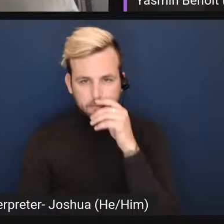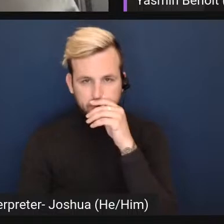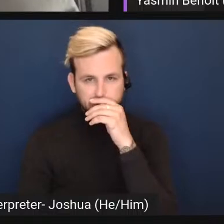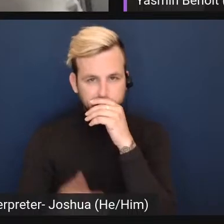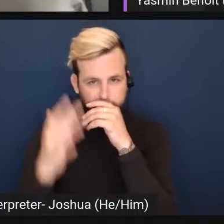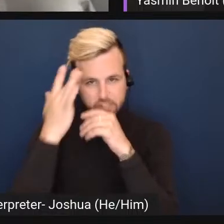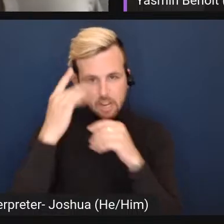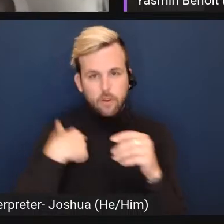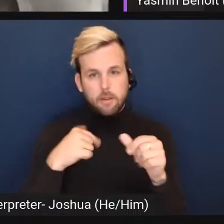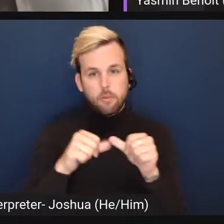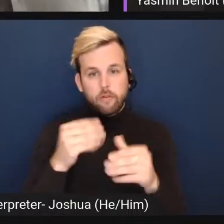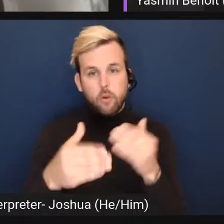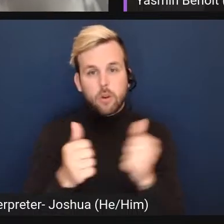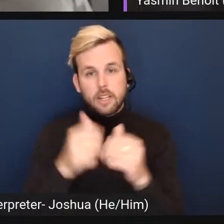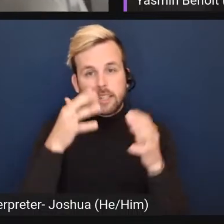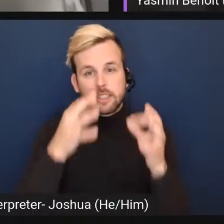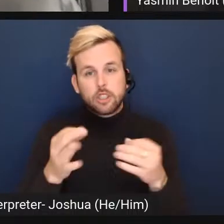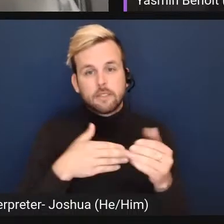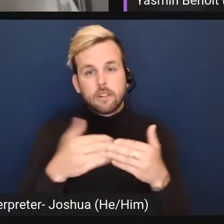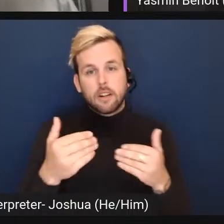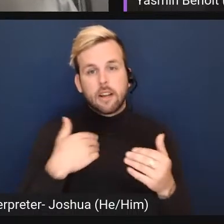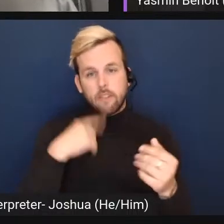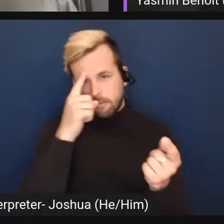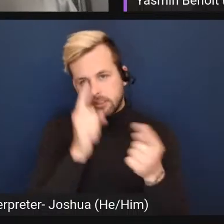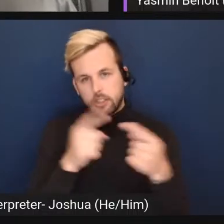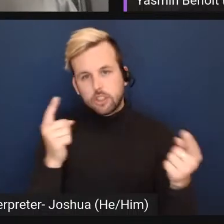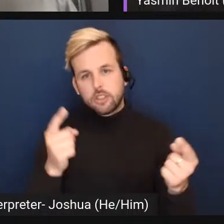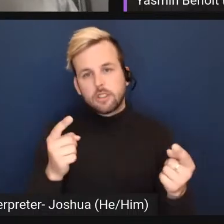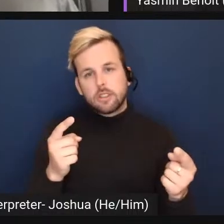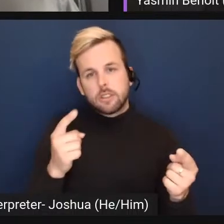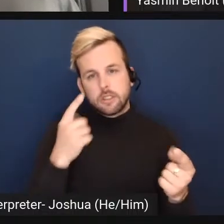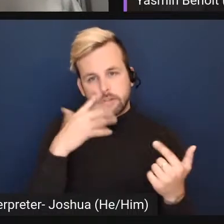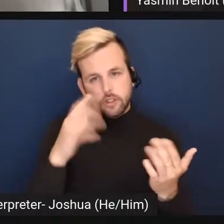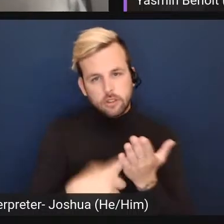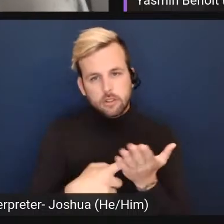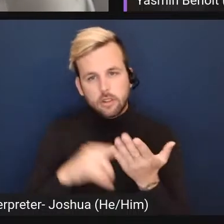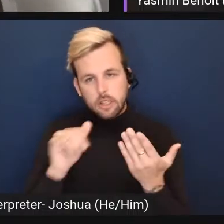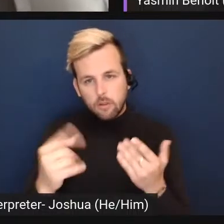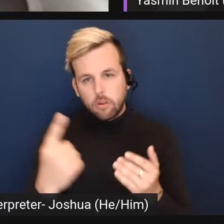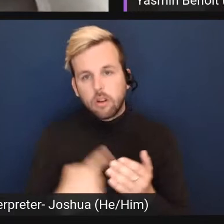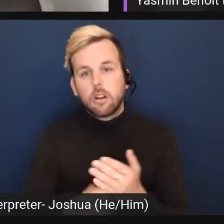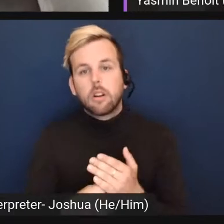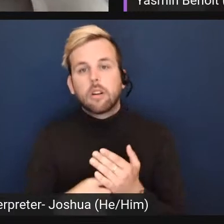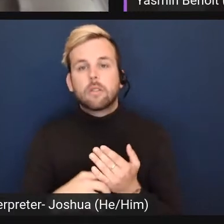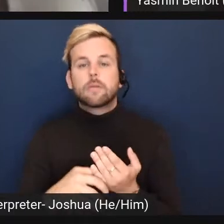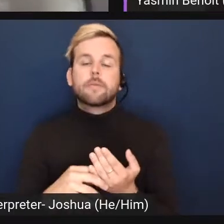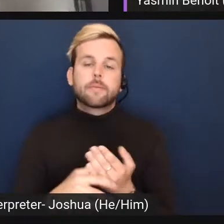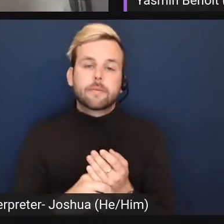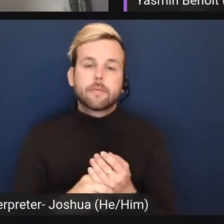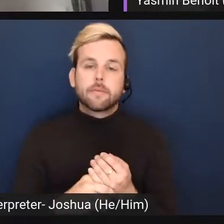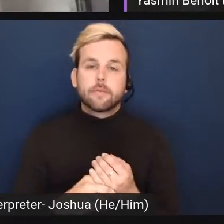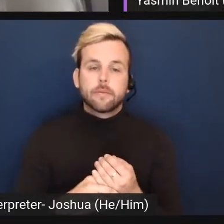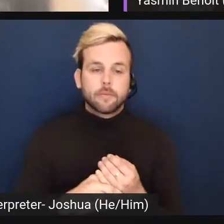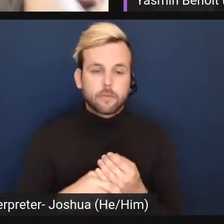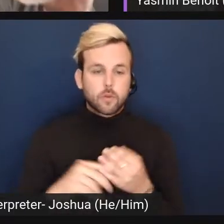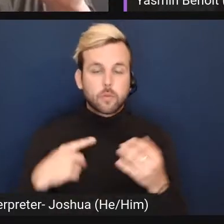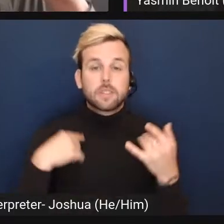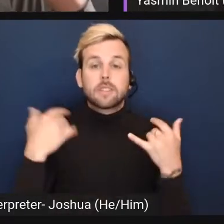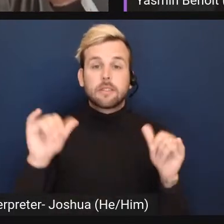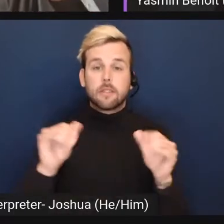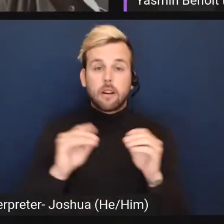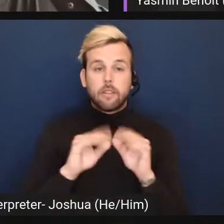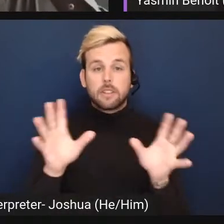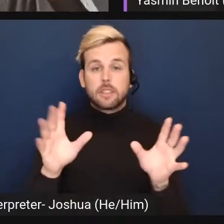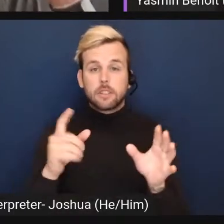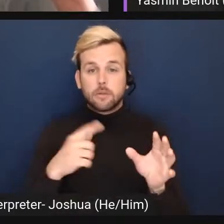why are we moving forward with the decision? Even though there's opposition, I think we kind of covered that one. Although there is, we are still, obviously